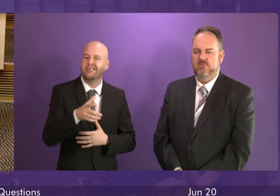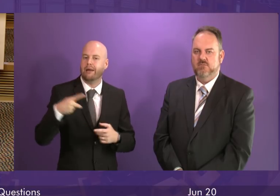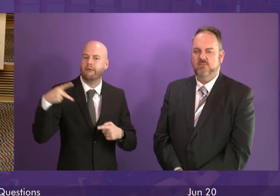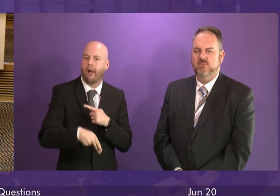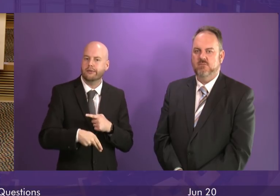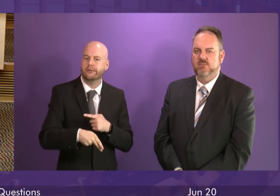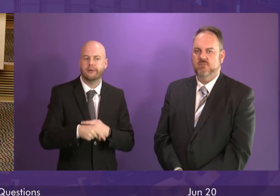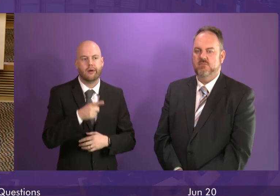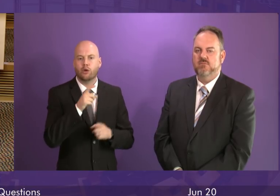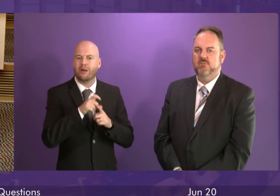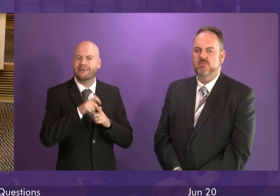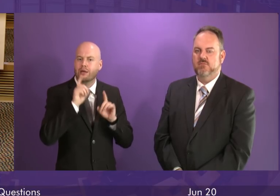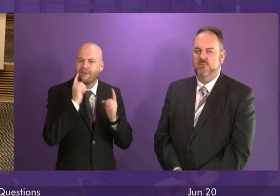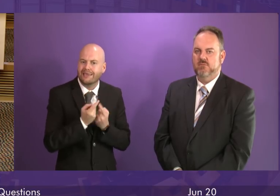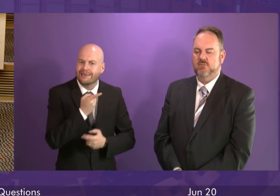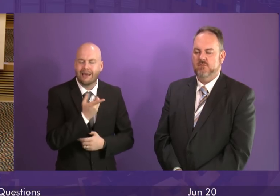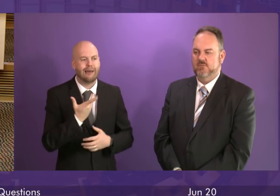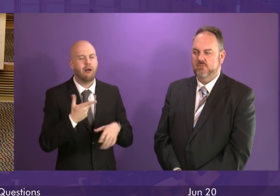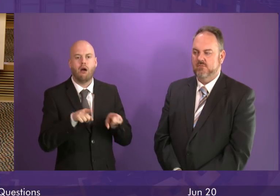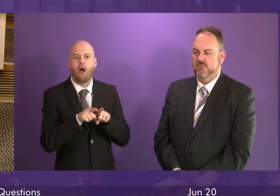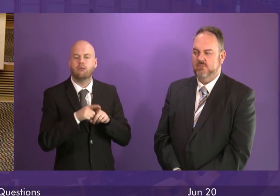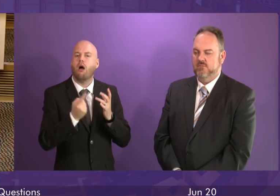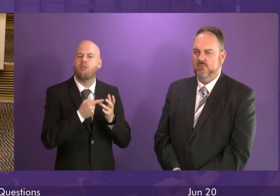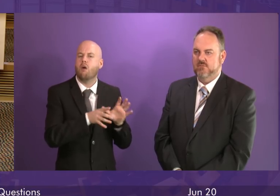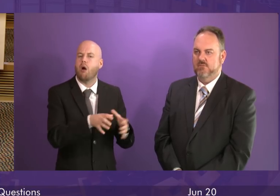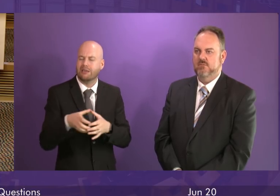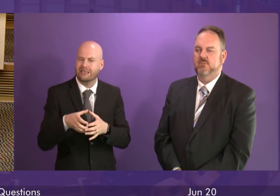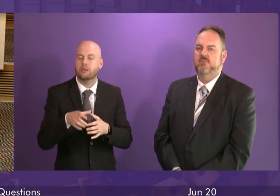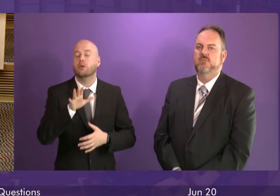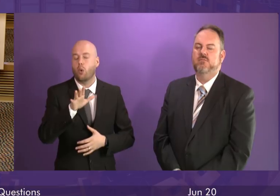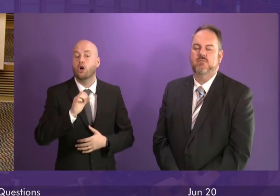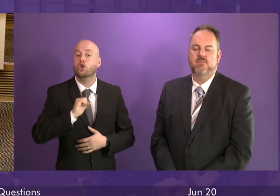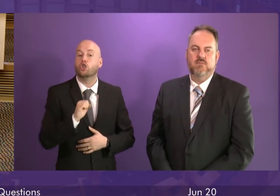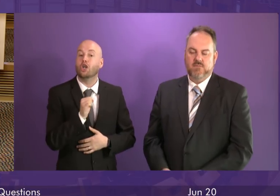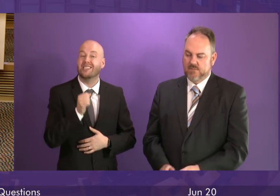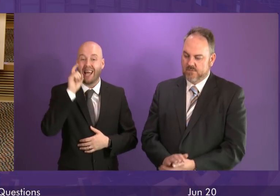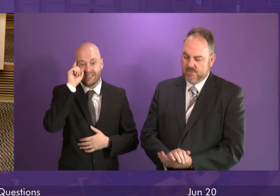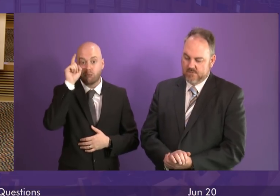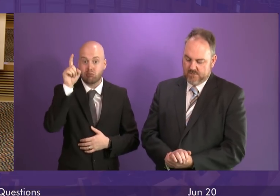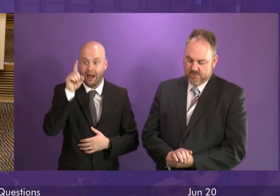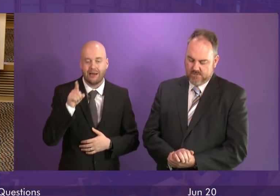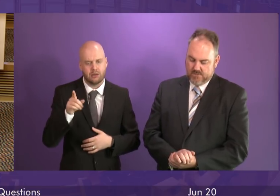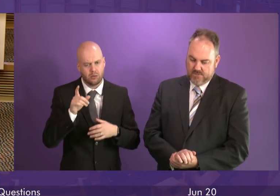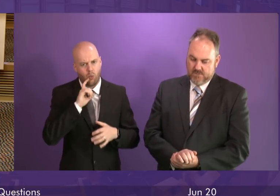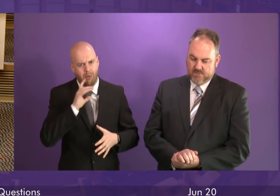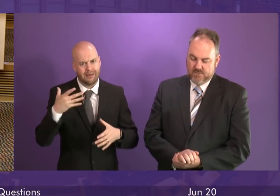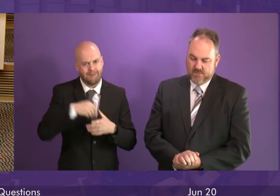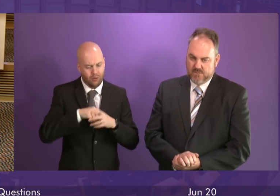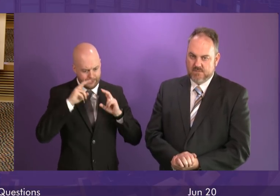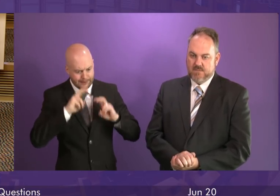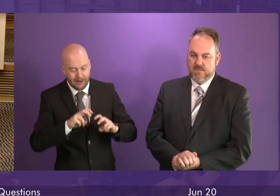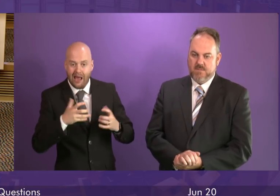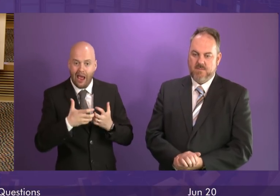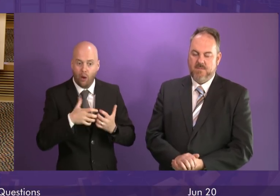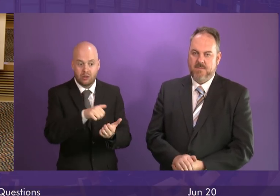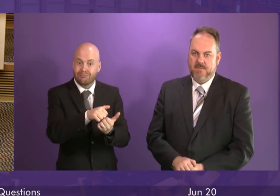impasse in discussions with commercial parties. Scottish Enterprise is engaged to find a way forward that preserves the assets of the satellite receiving centre